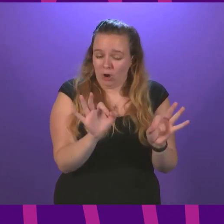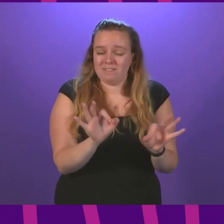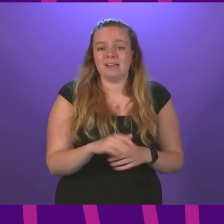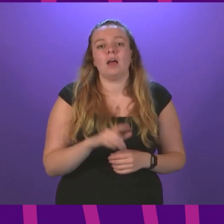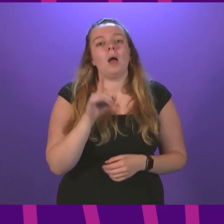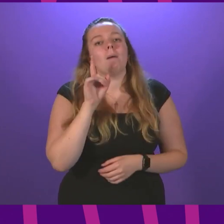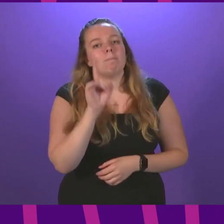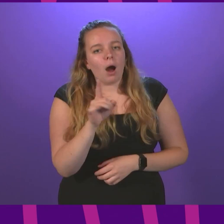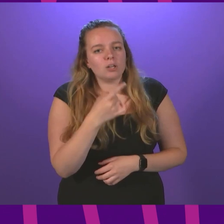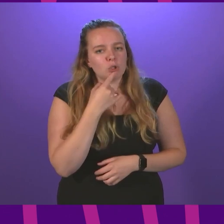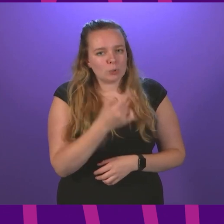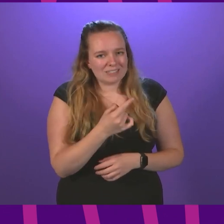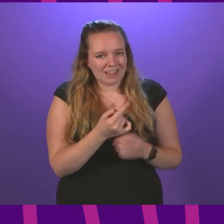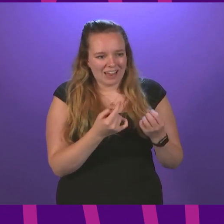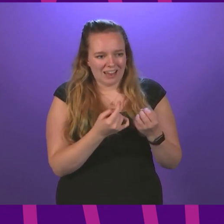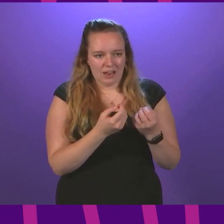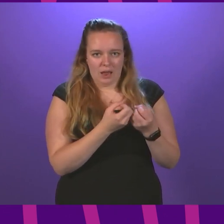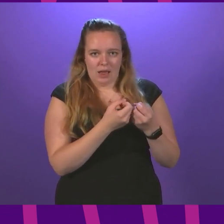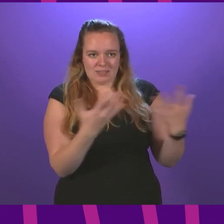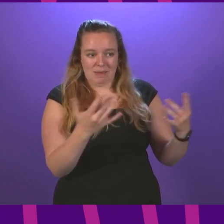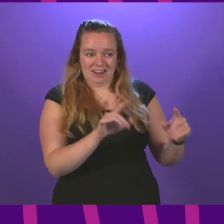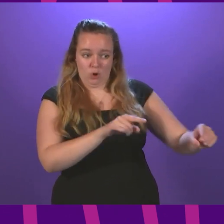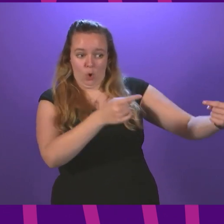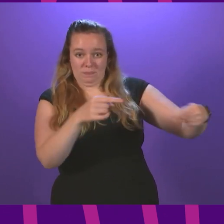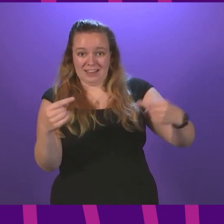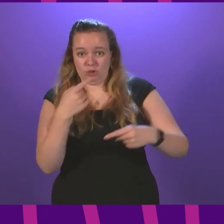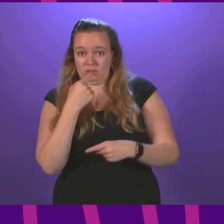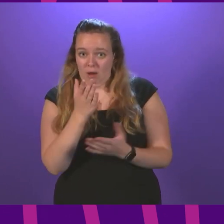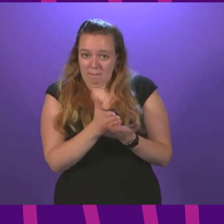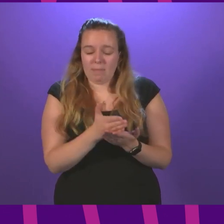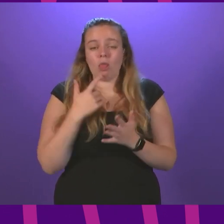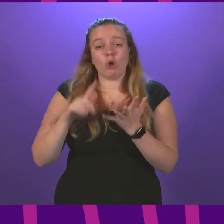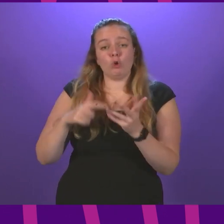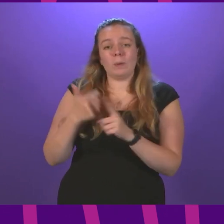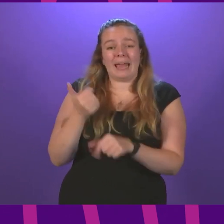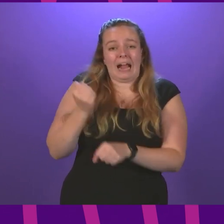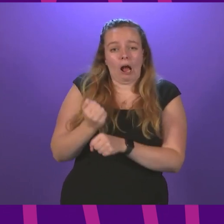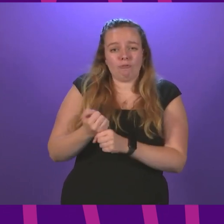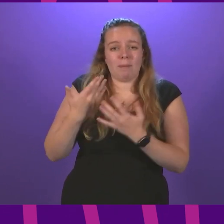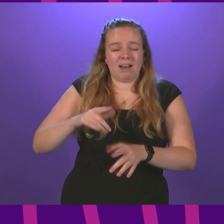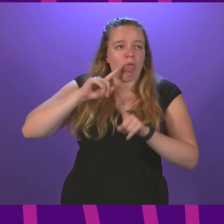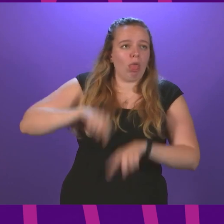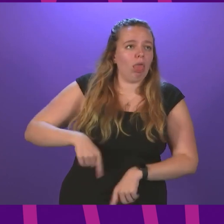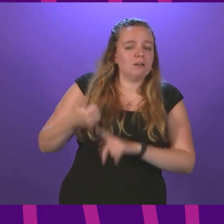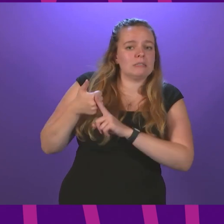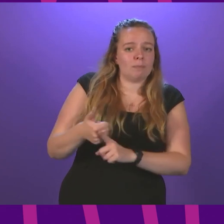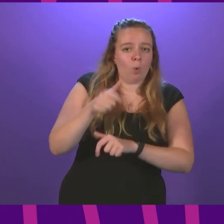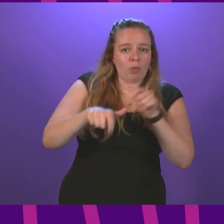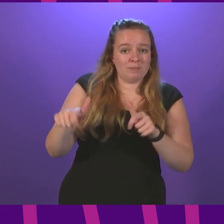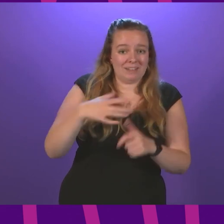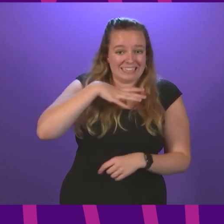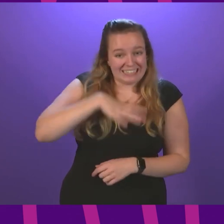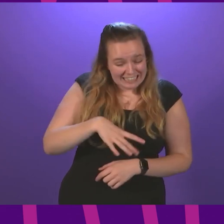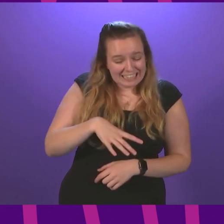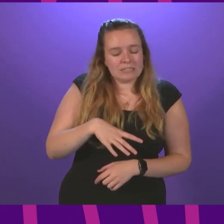But to say, as many in the opposition benches do, that the UK government has not been doing enough to support those who need it